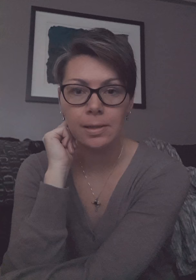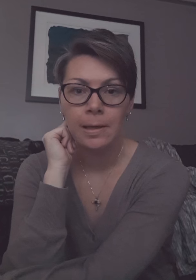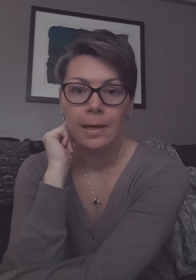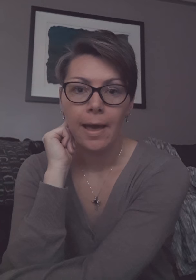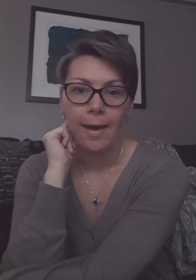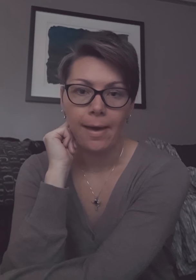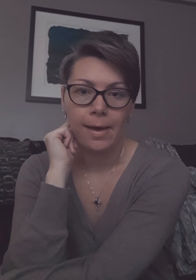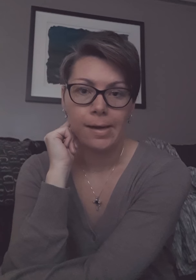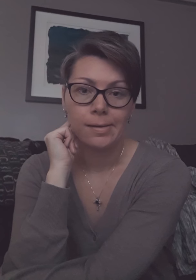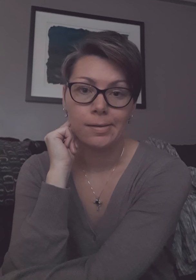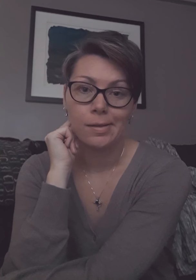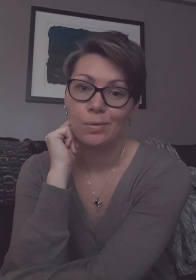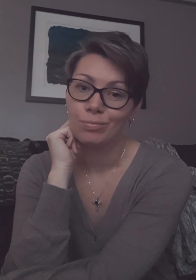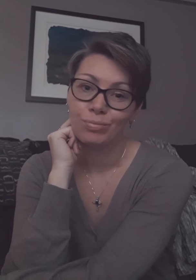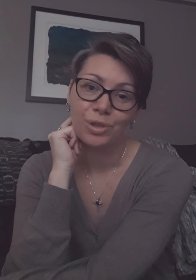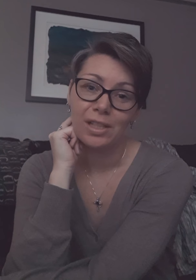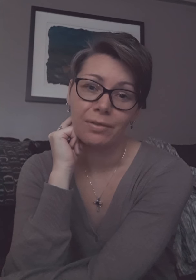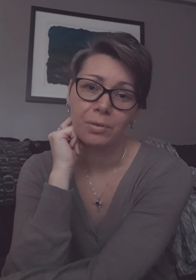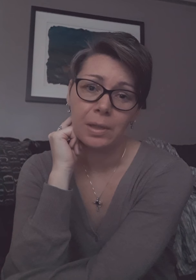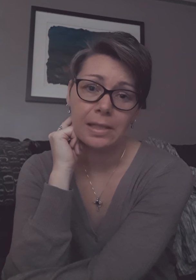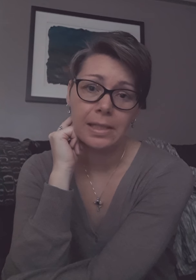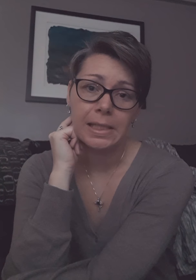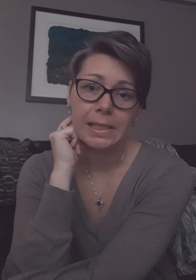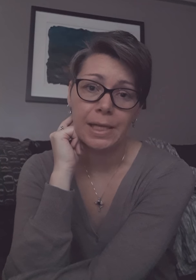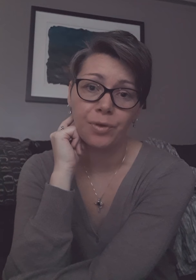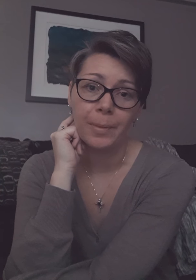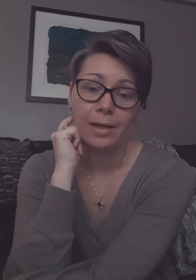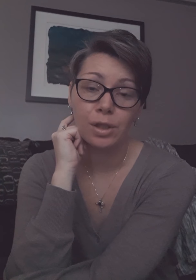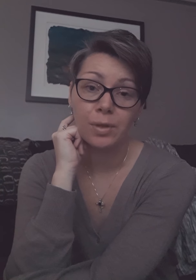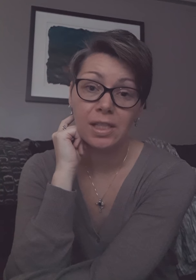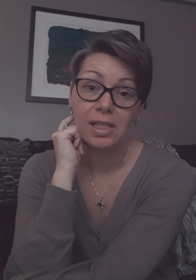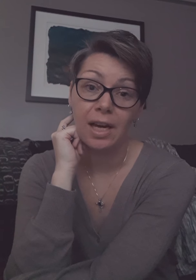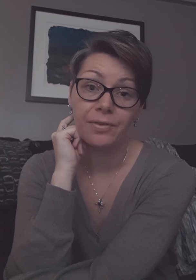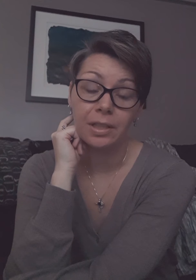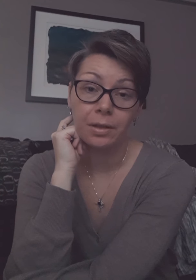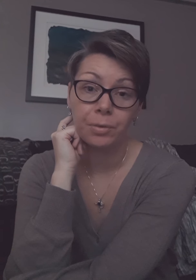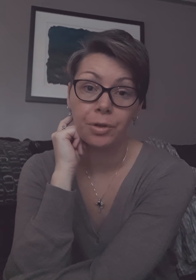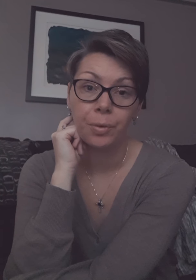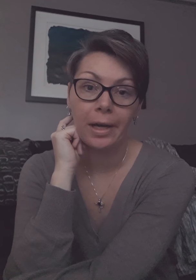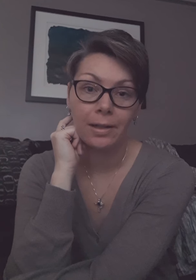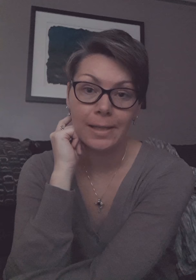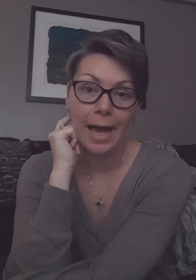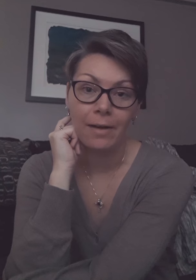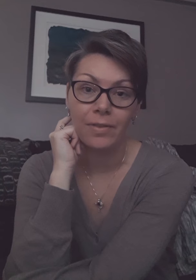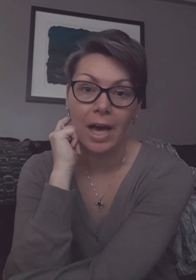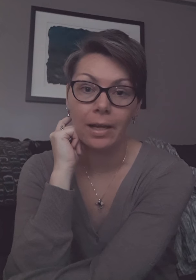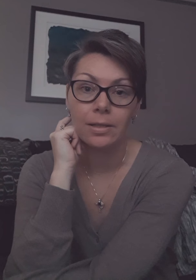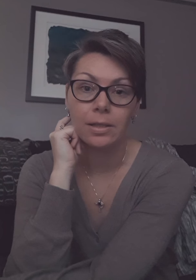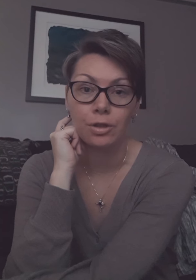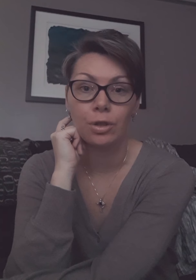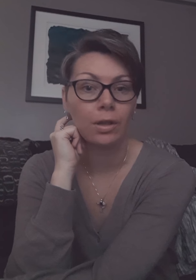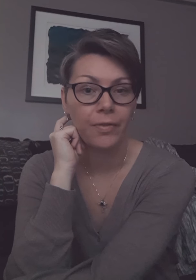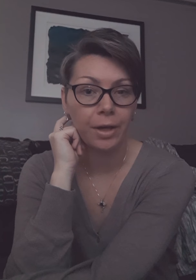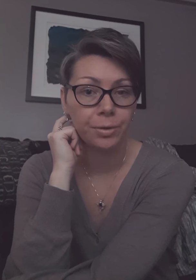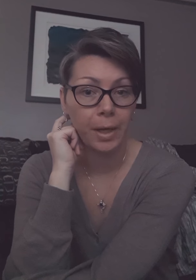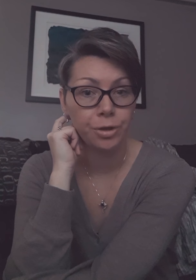and we definitely want to see success from that so it's definitely worthwhile to have that additional evaluation